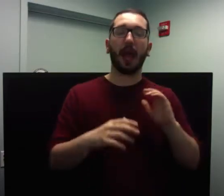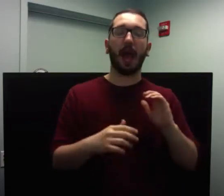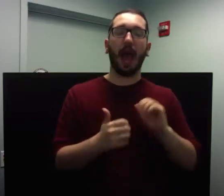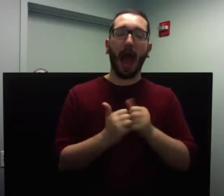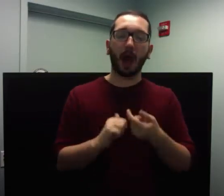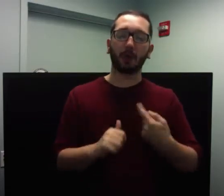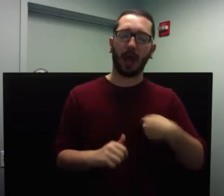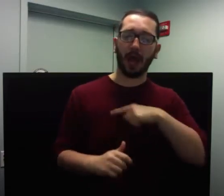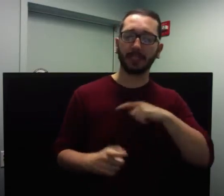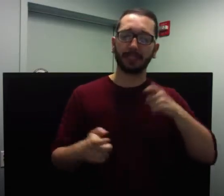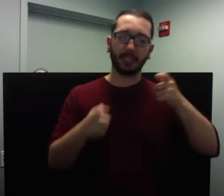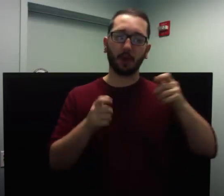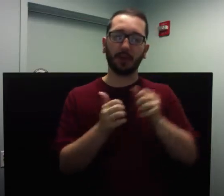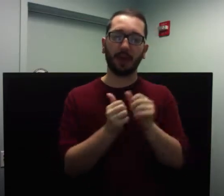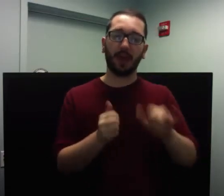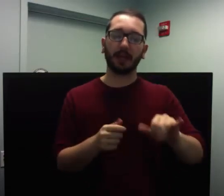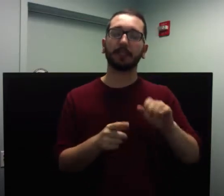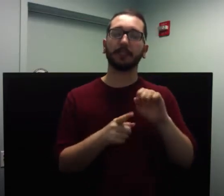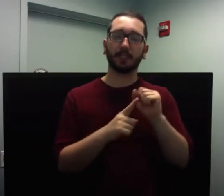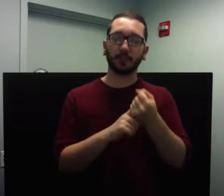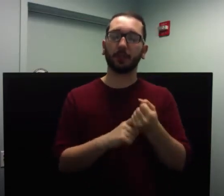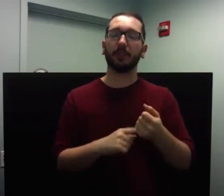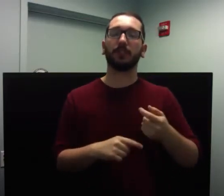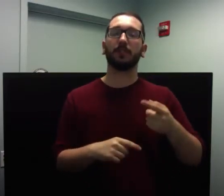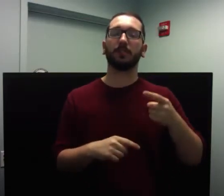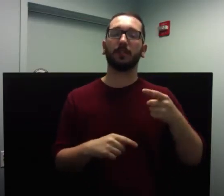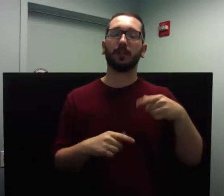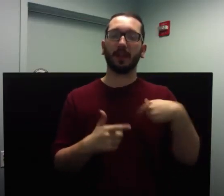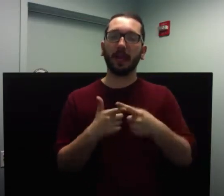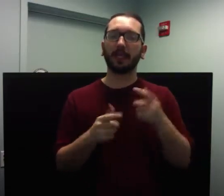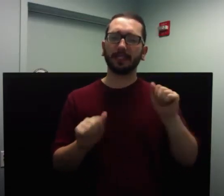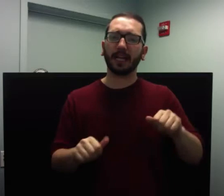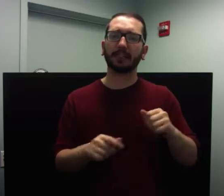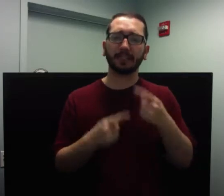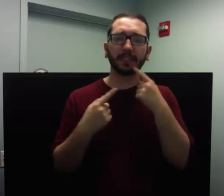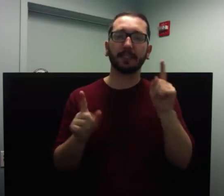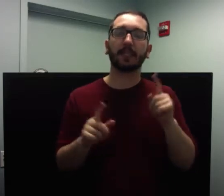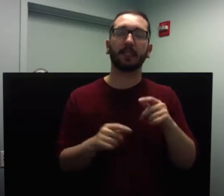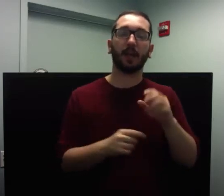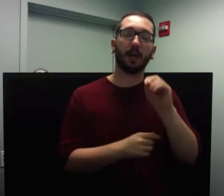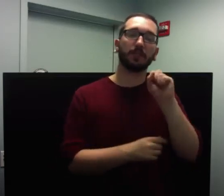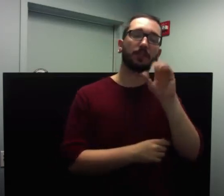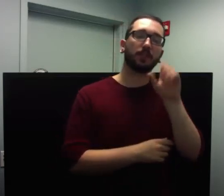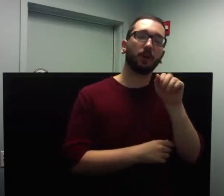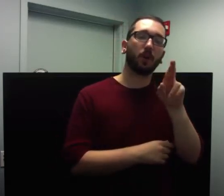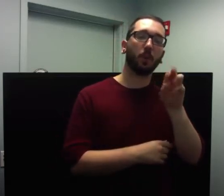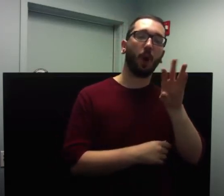And as Oscar Wilde said, the basis of optimism is sheer terror.